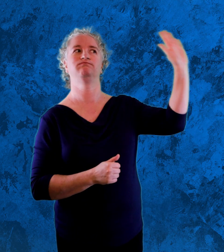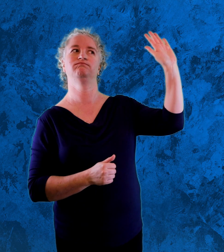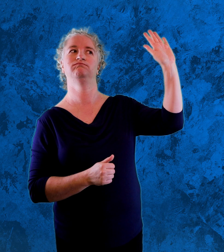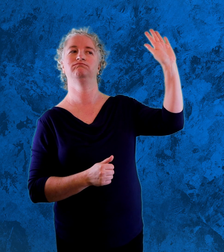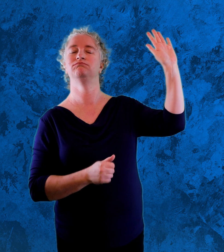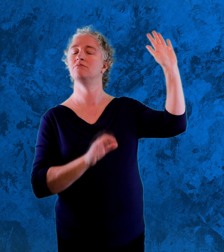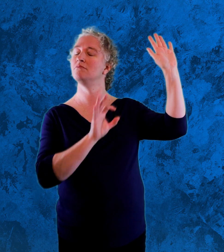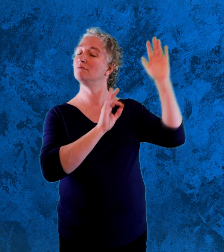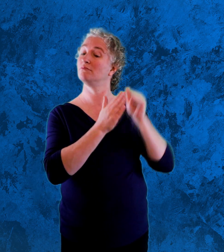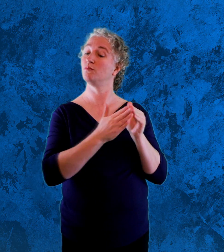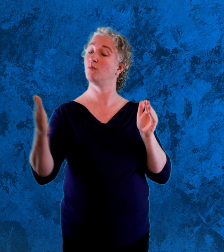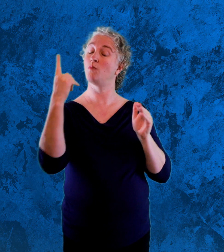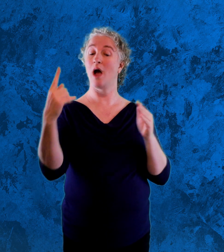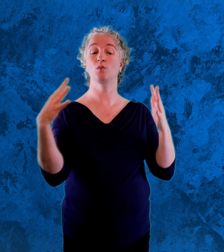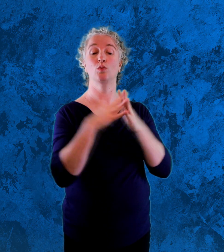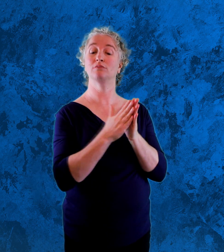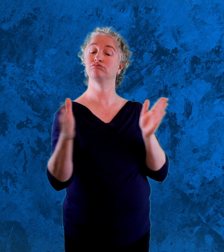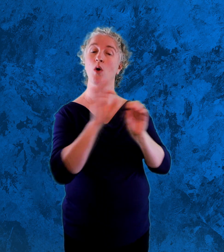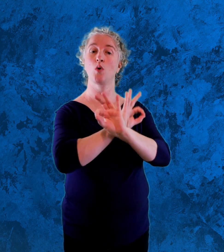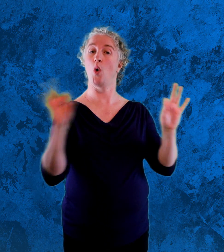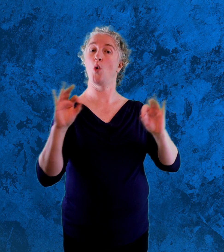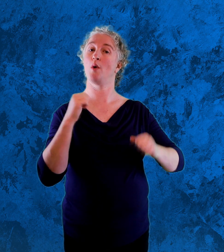It's No Baths Week, said Ben.